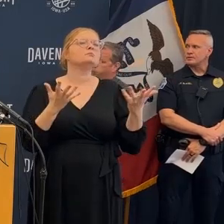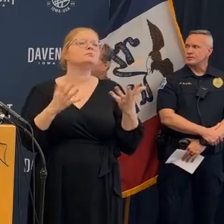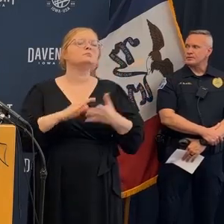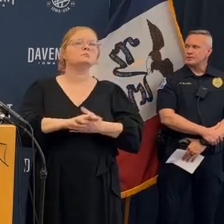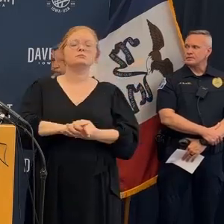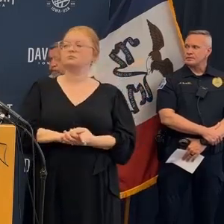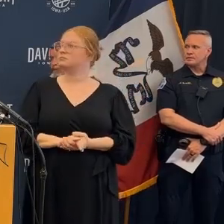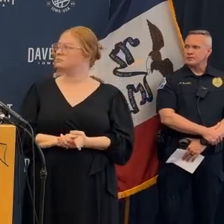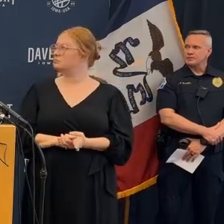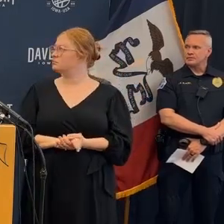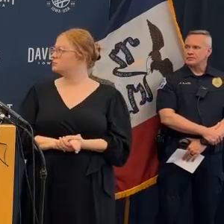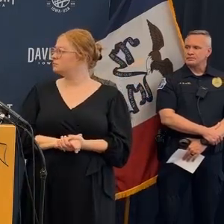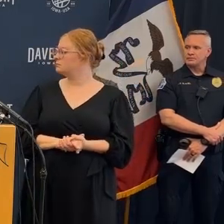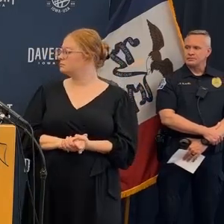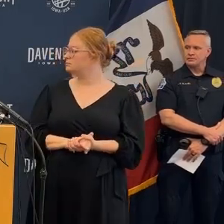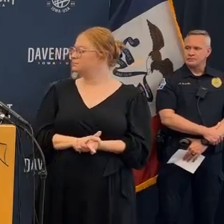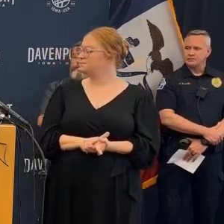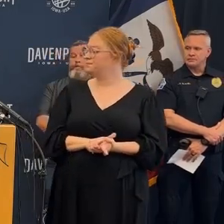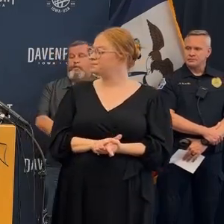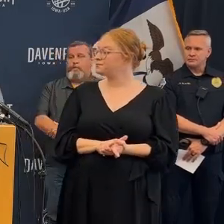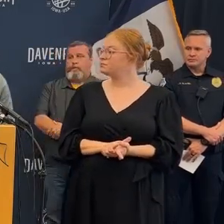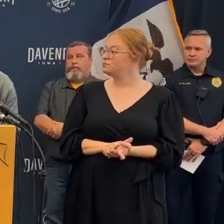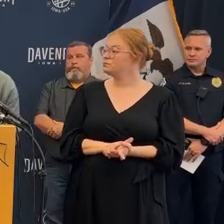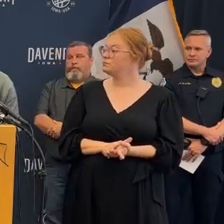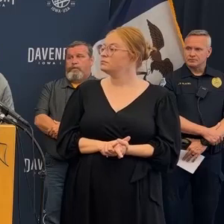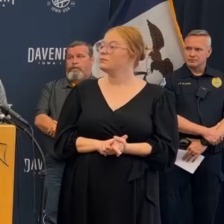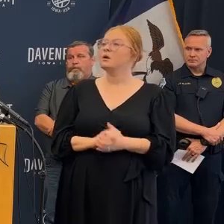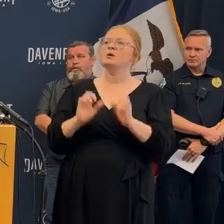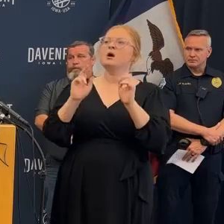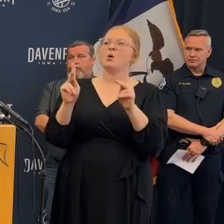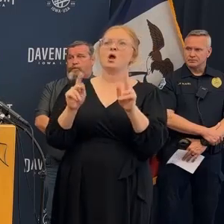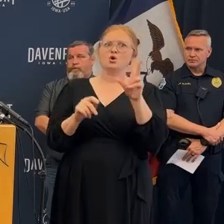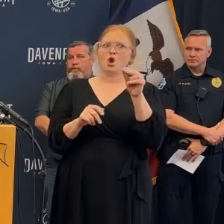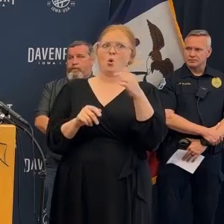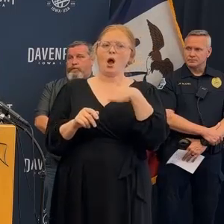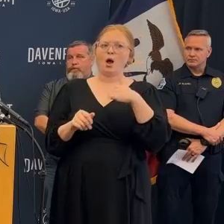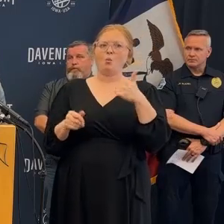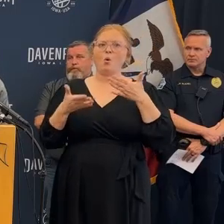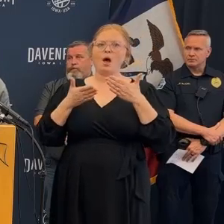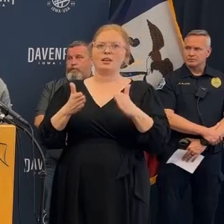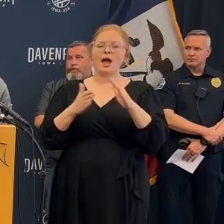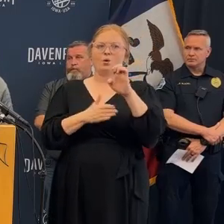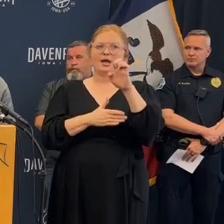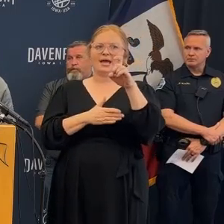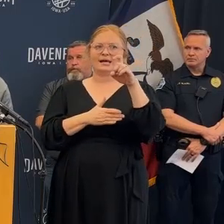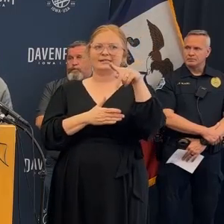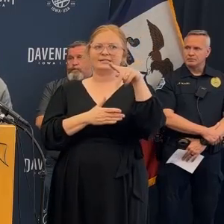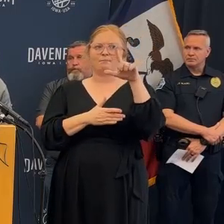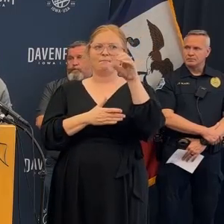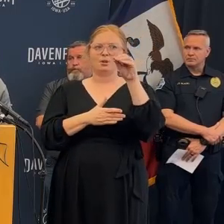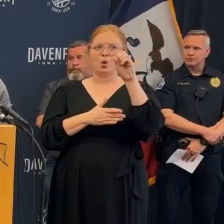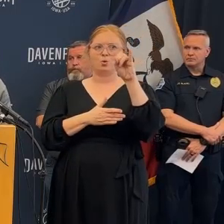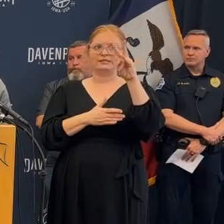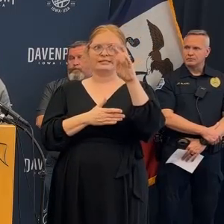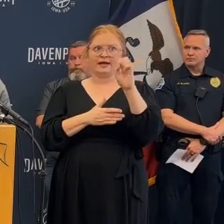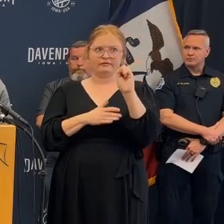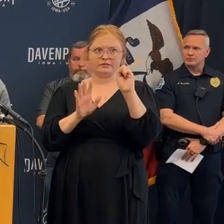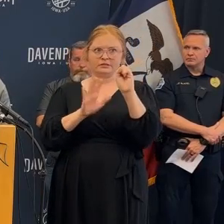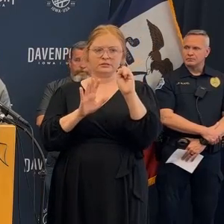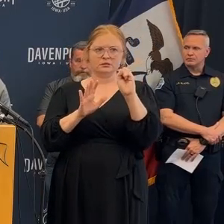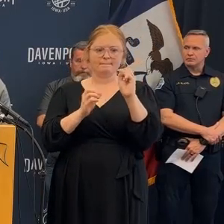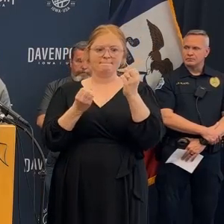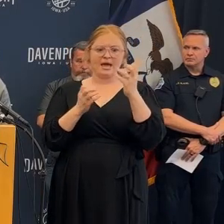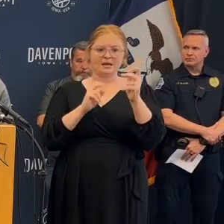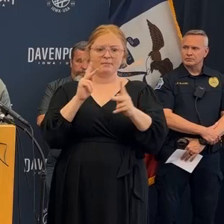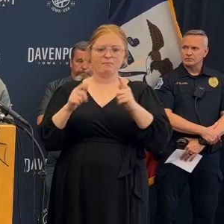could somebody talk a little bit more about what a controlled demolition process would look like would that involve explosives